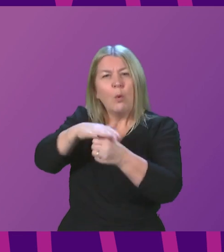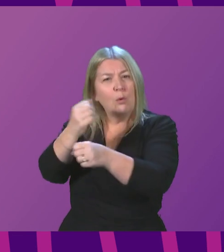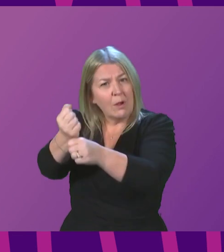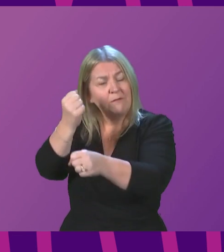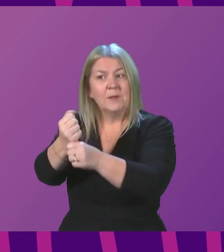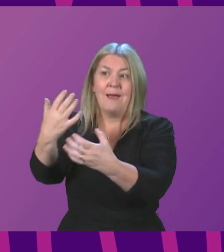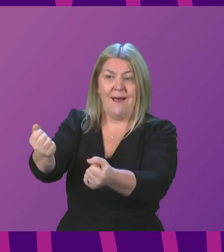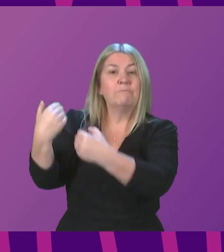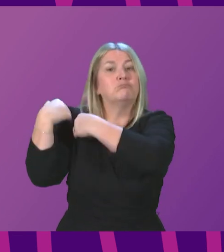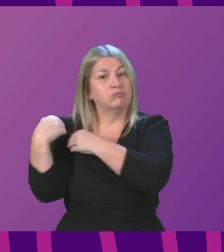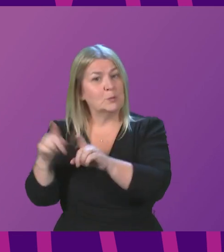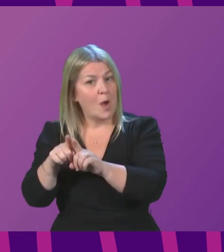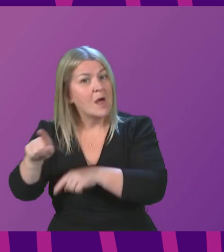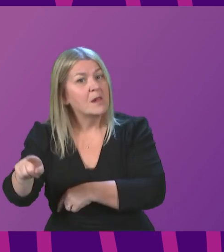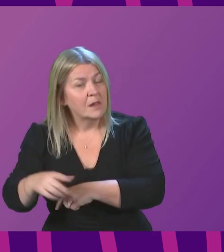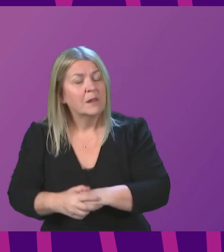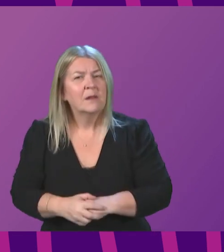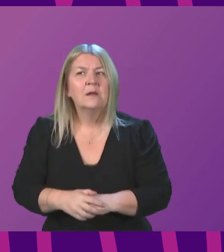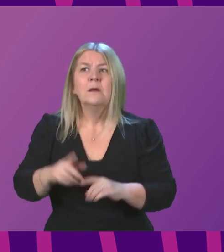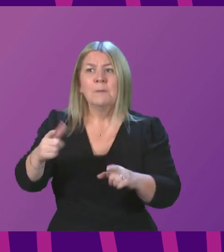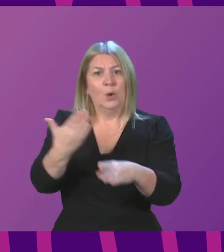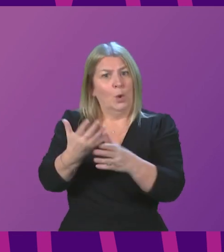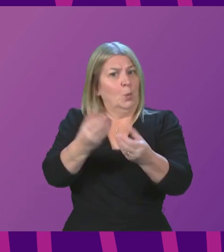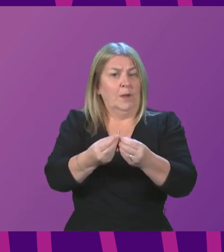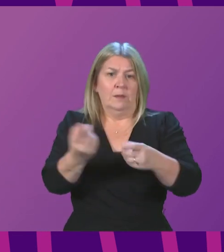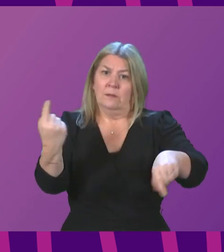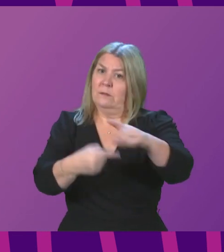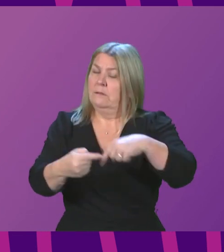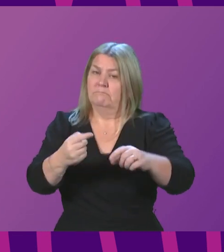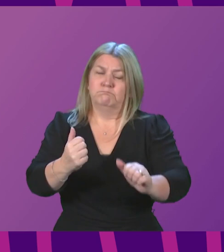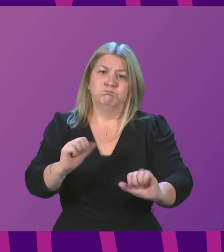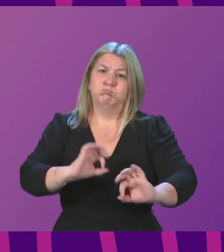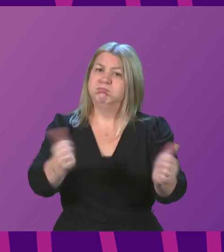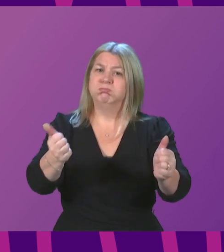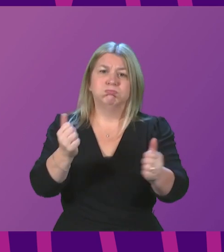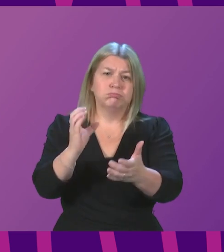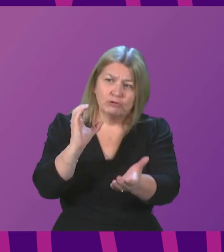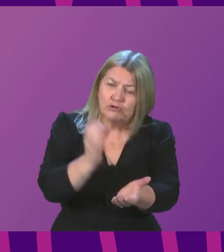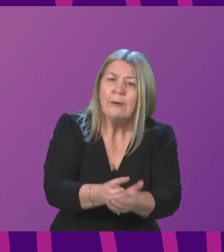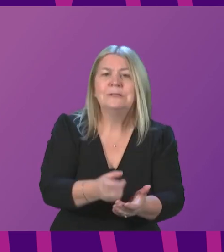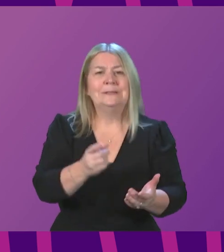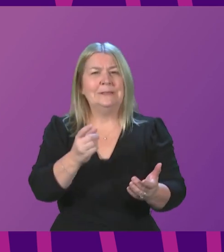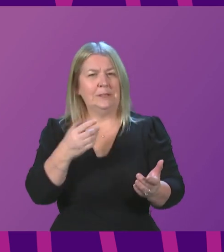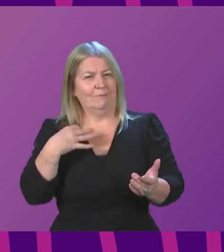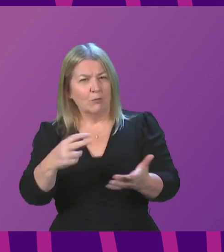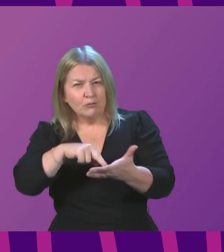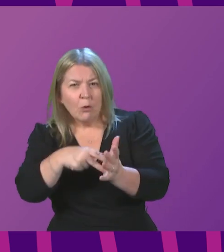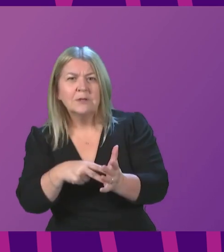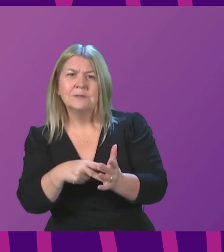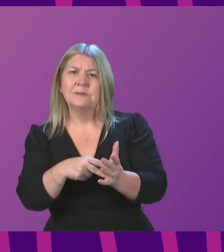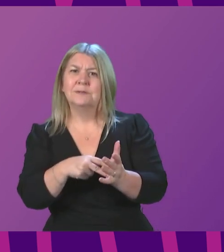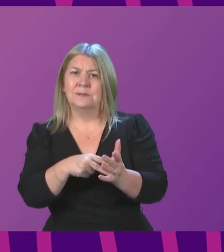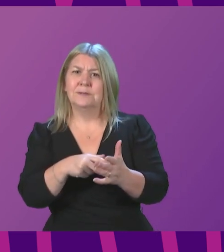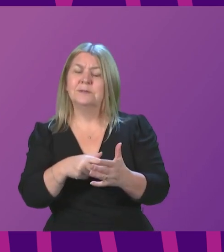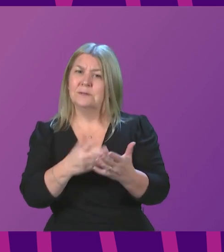and I'll come back to that in a second. But we work with fantastic charities and voluntary organisations who do most on the front line